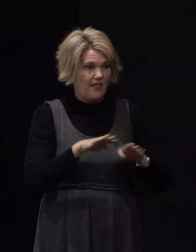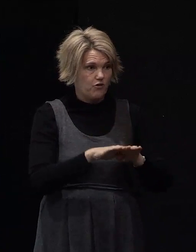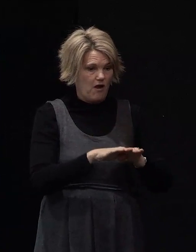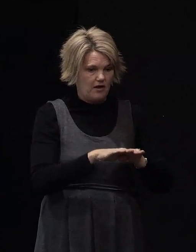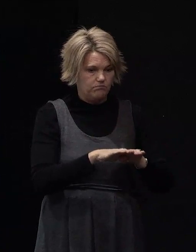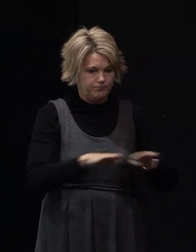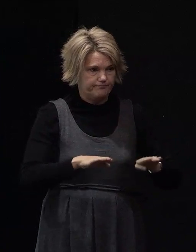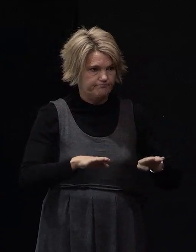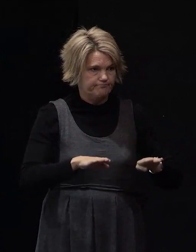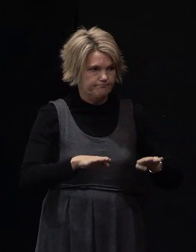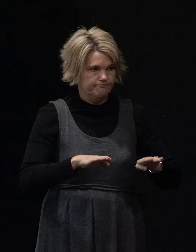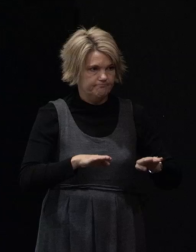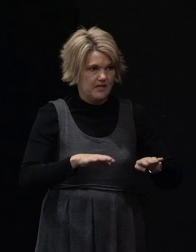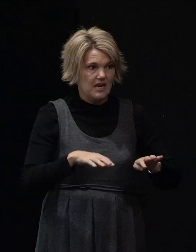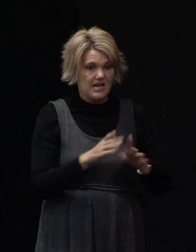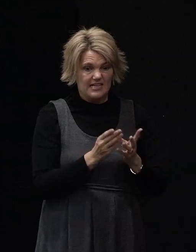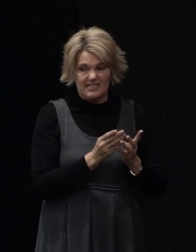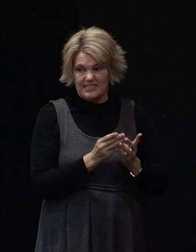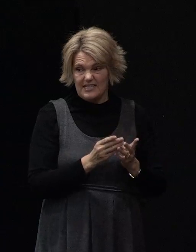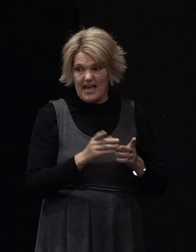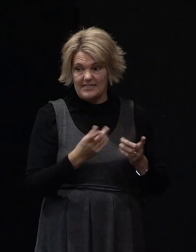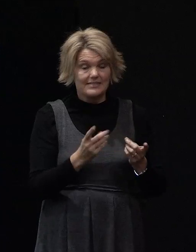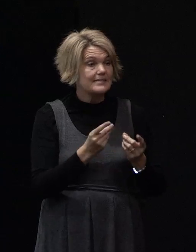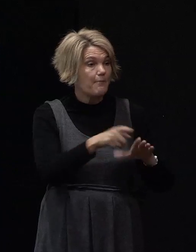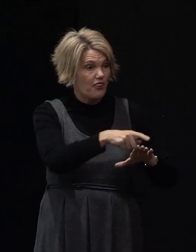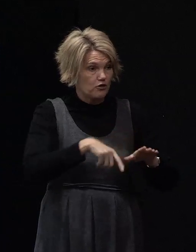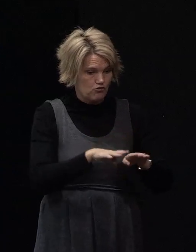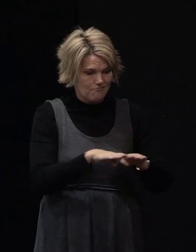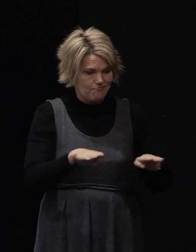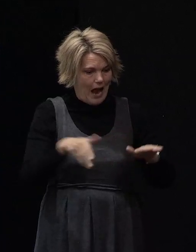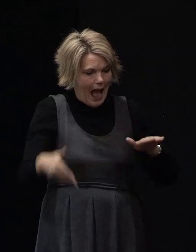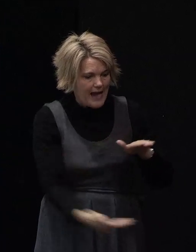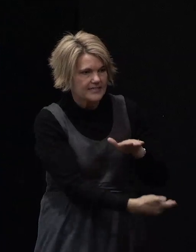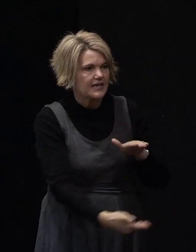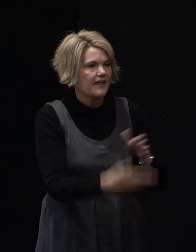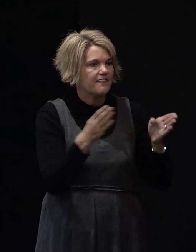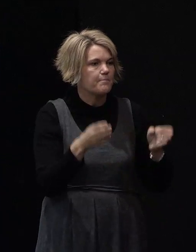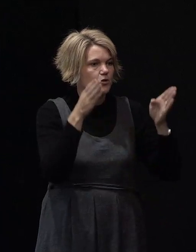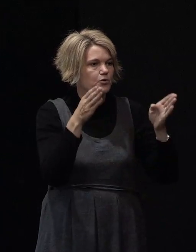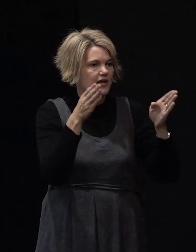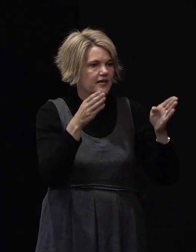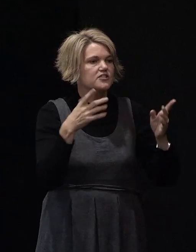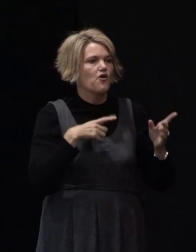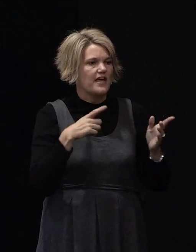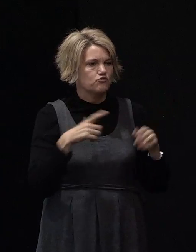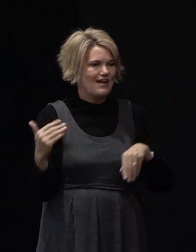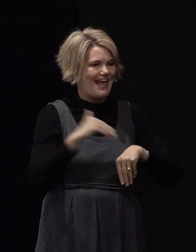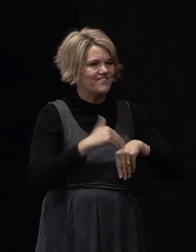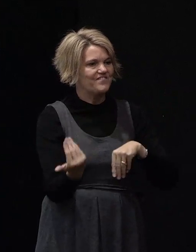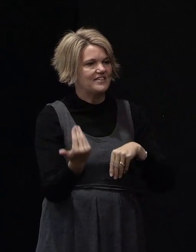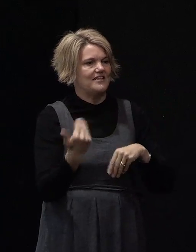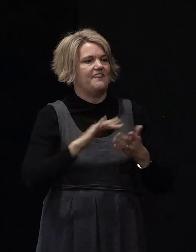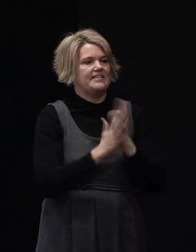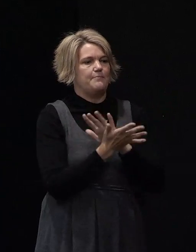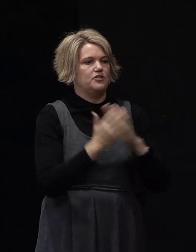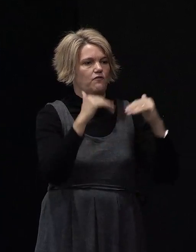and in some cases those cracks have got right underneath the buildings and contributed to the level of damage to those buildings. It's